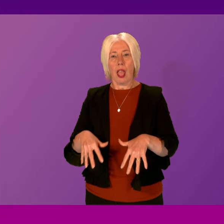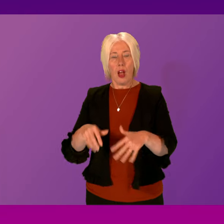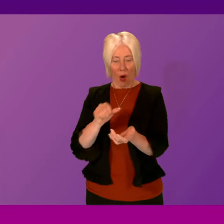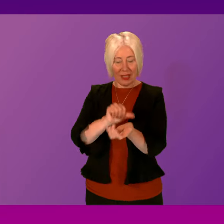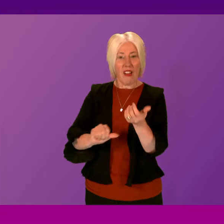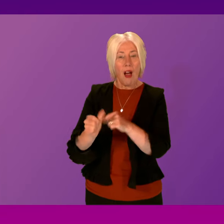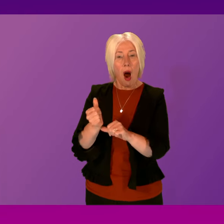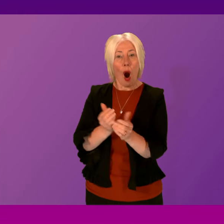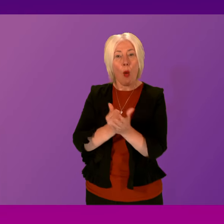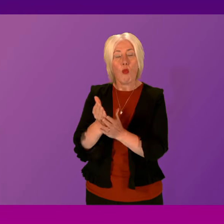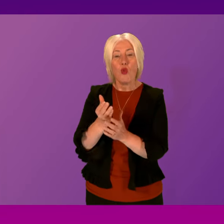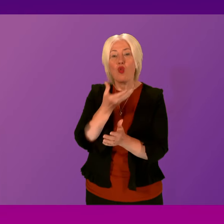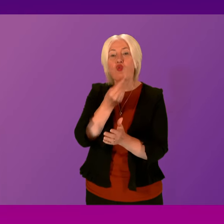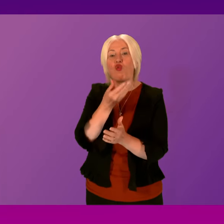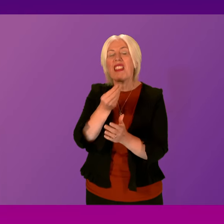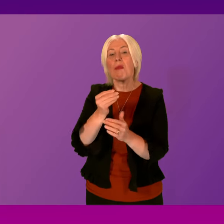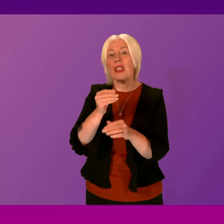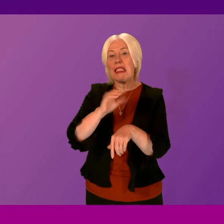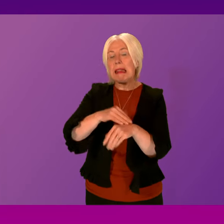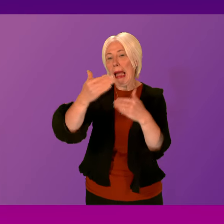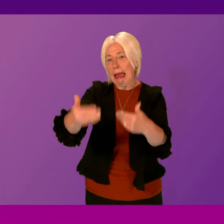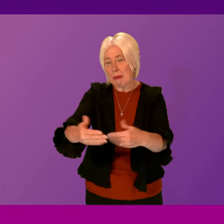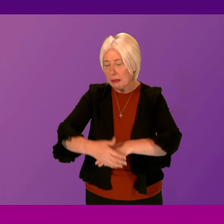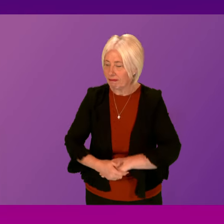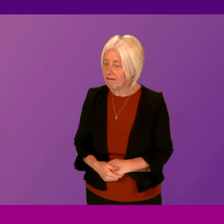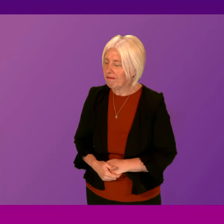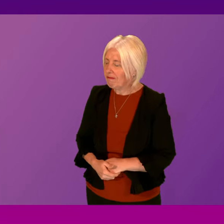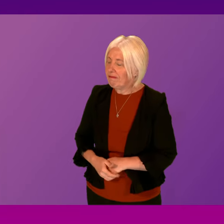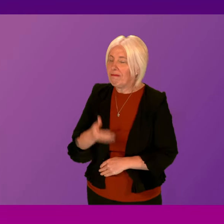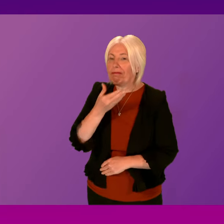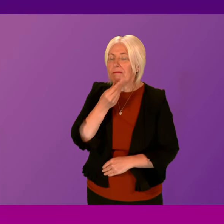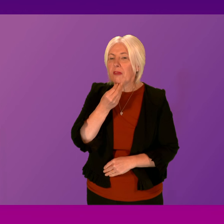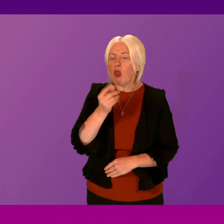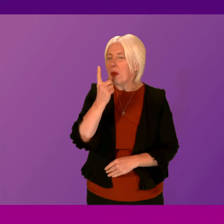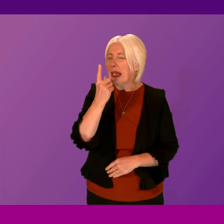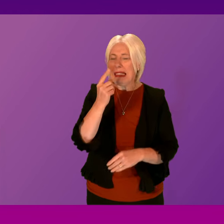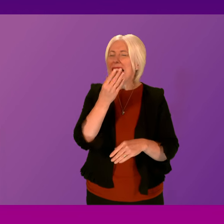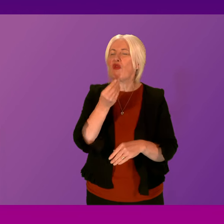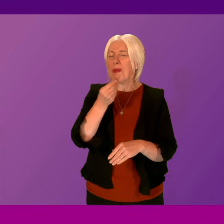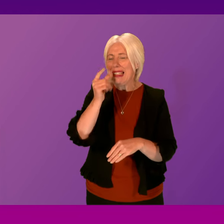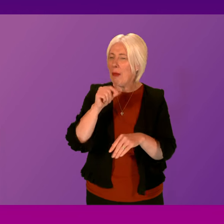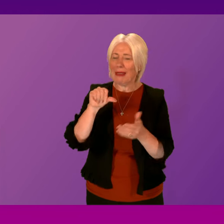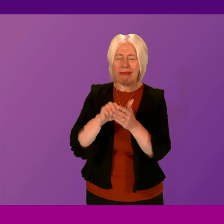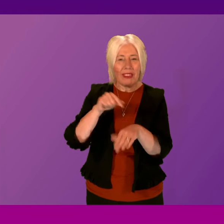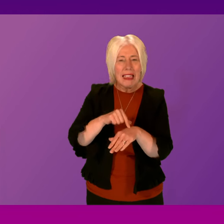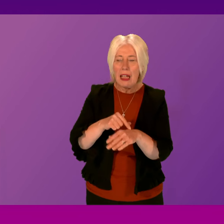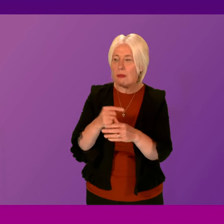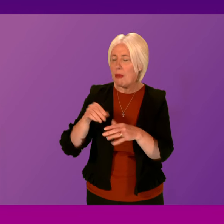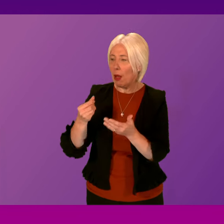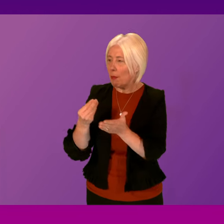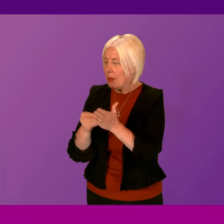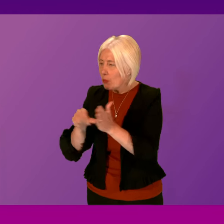festive period. First Minister. Christmas, as we all know, can be an exceptionally difficult time. People can have money worries, loneliness,